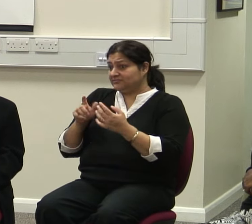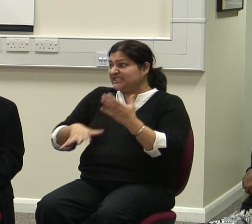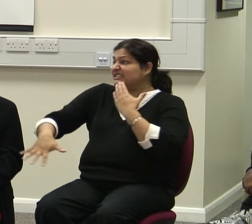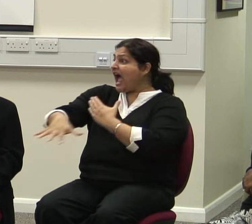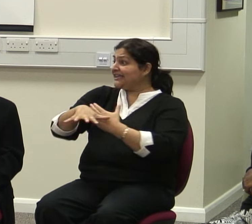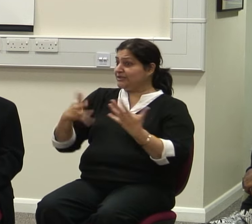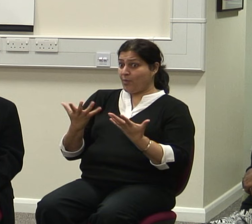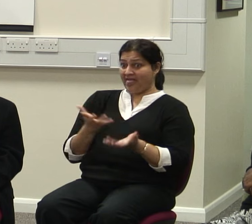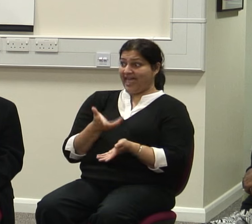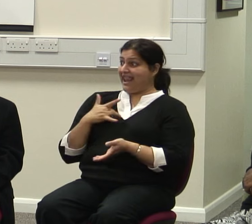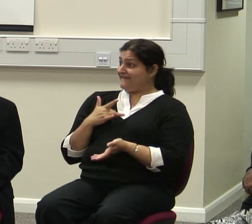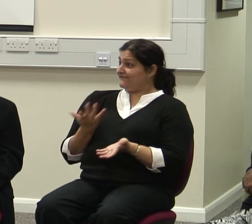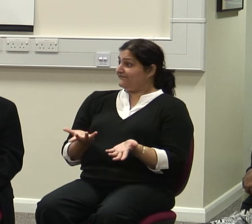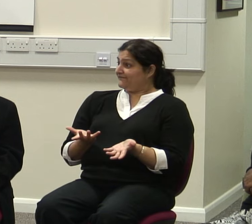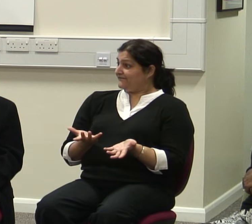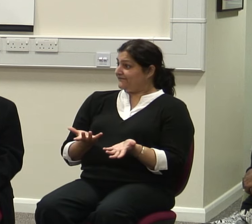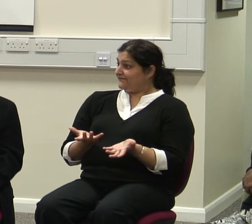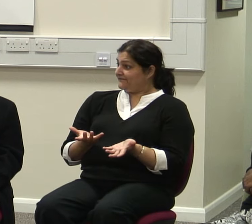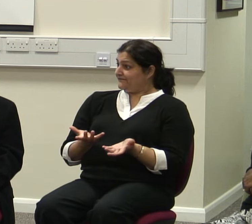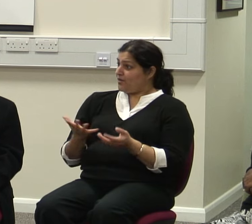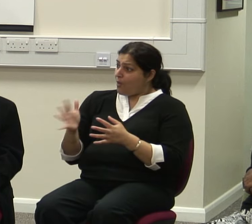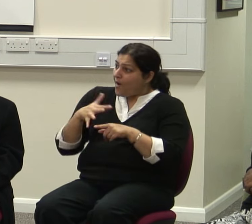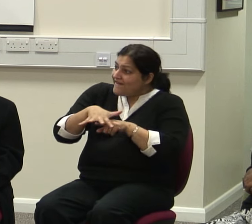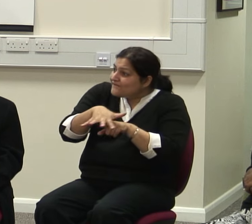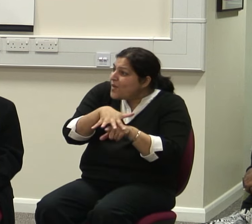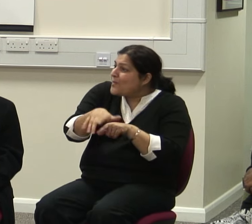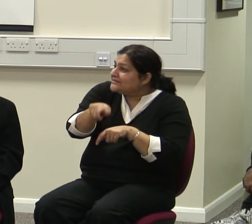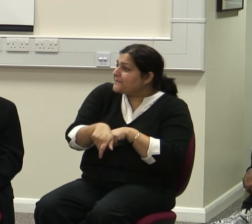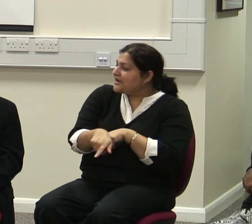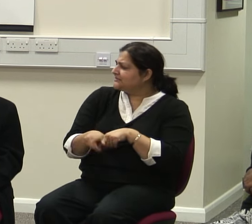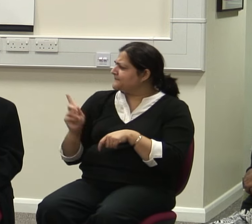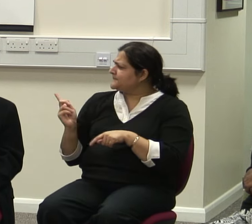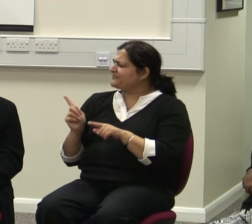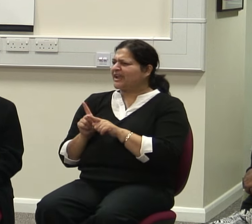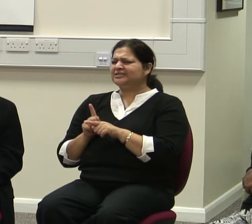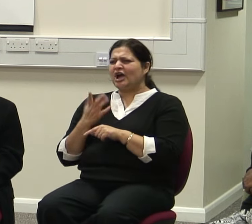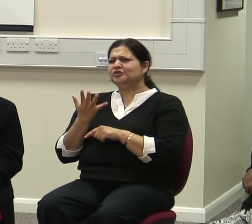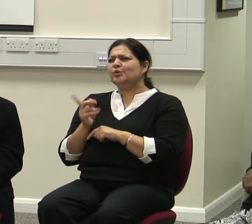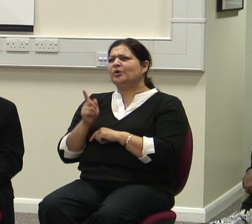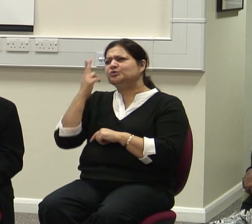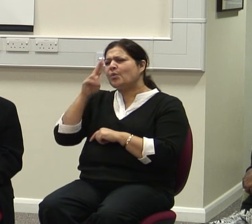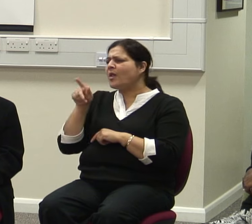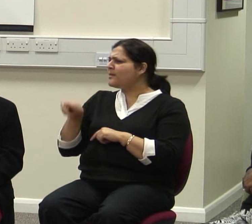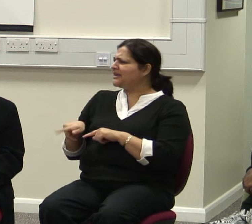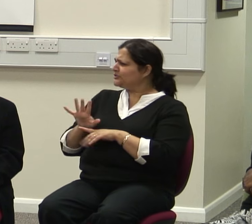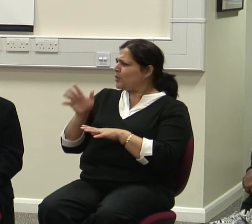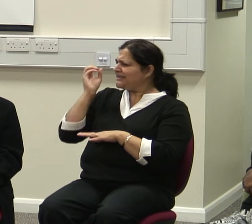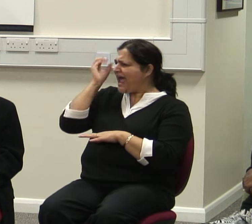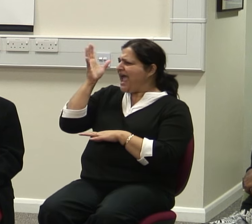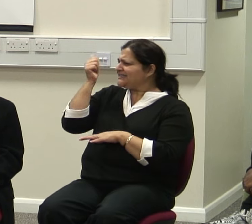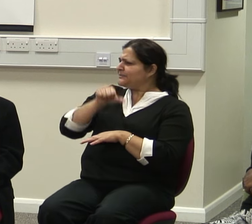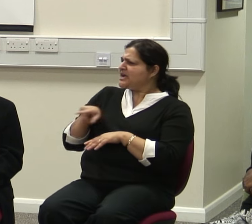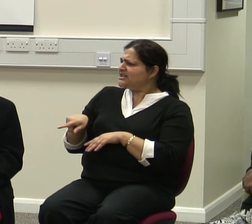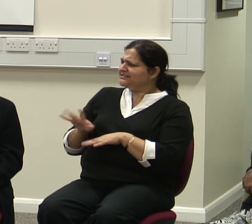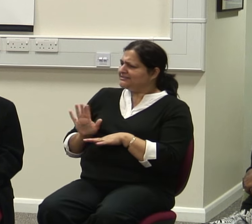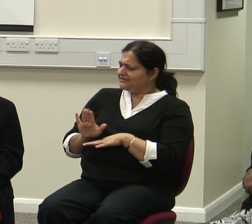And some kind of, I don't know what to call this person because he's not an expert, because he's not an expert in any particular